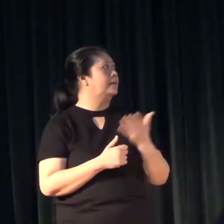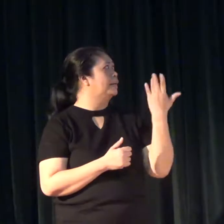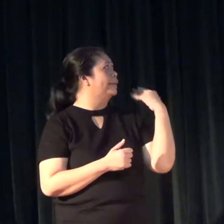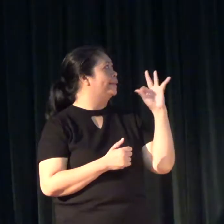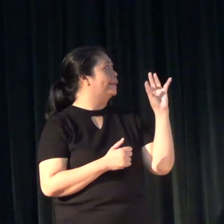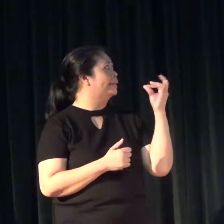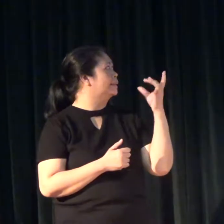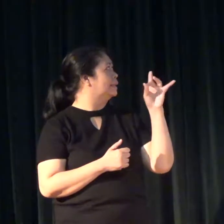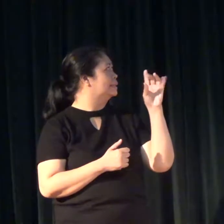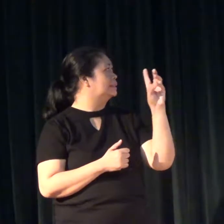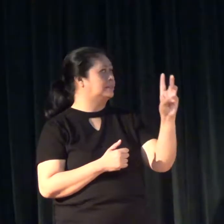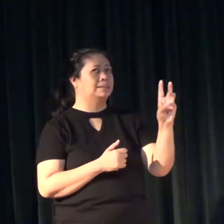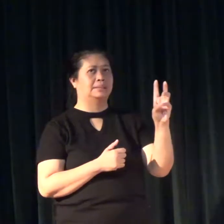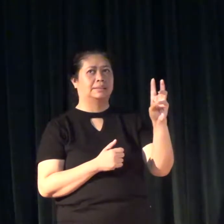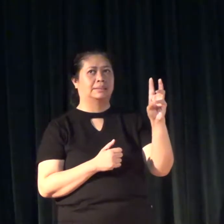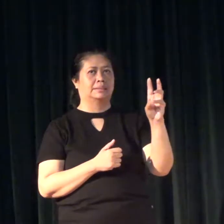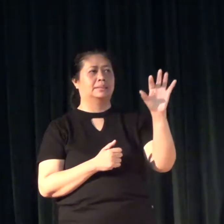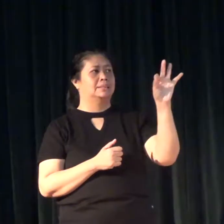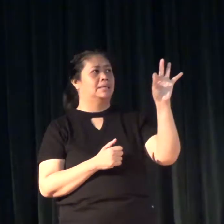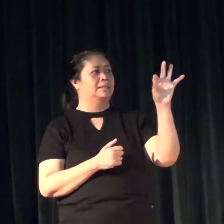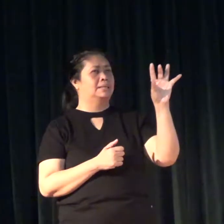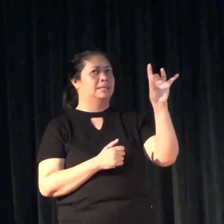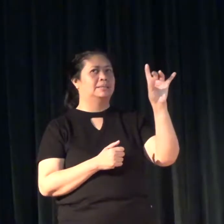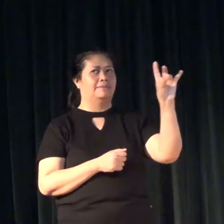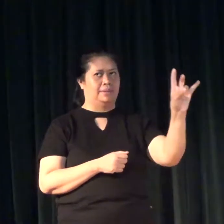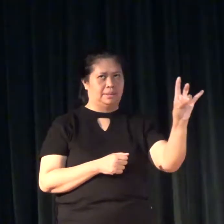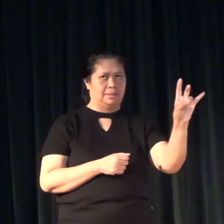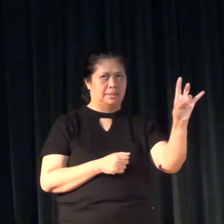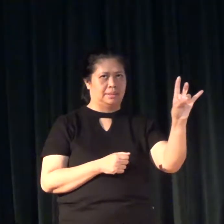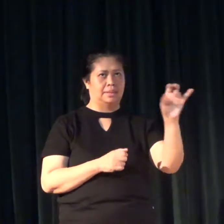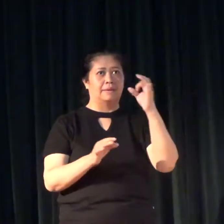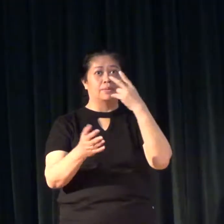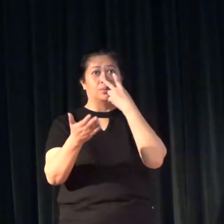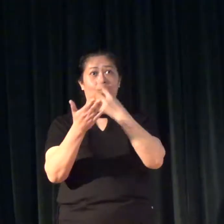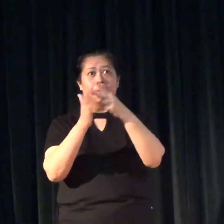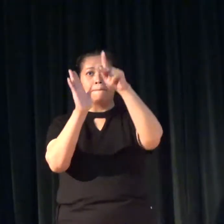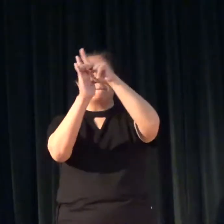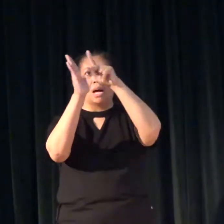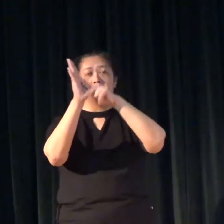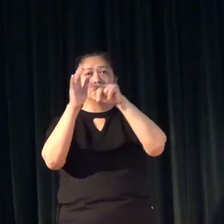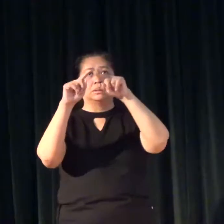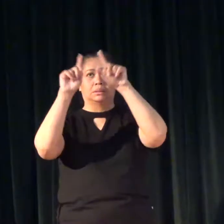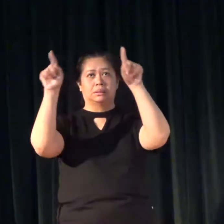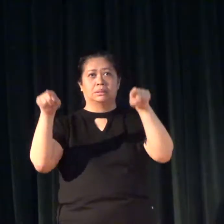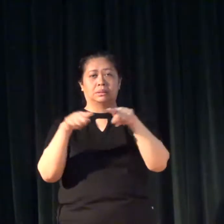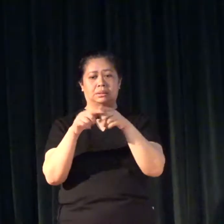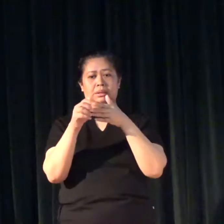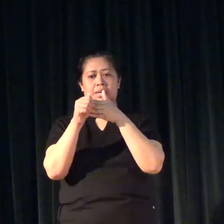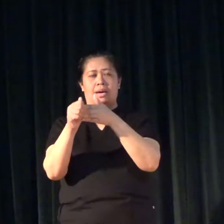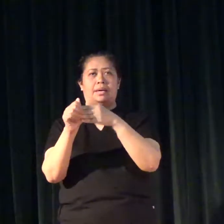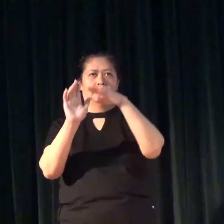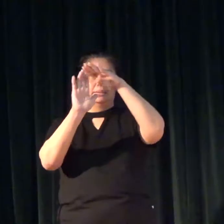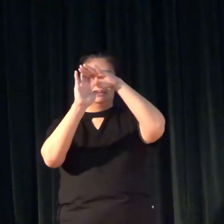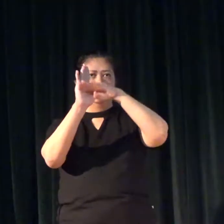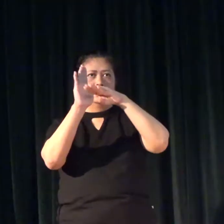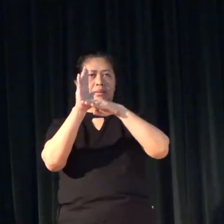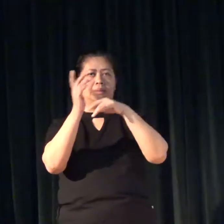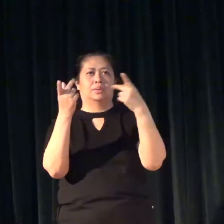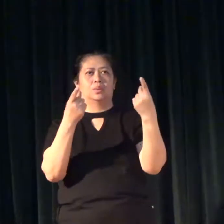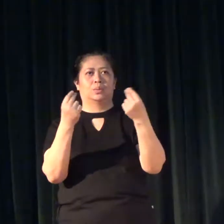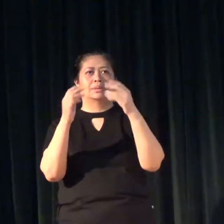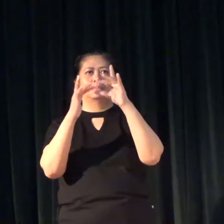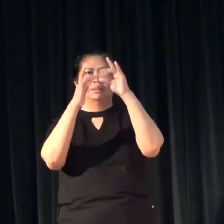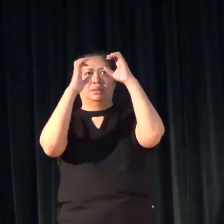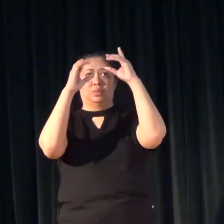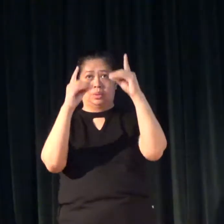1986 and in 1987, if you look at the policies and guidelines in the practice